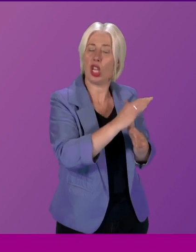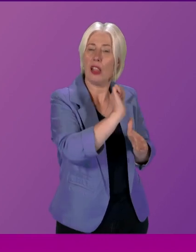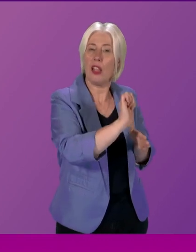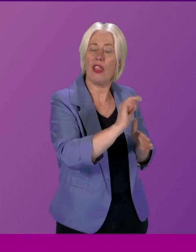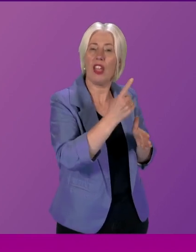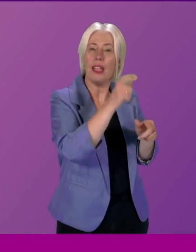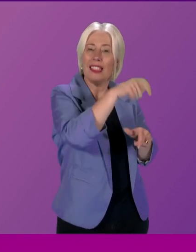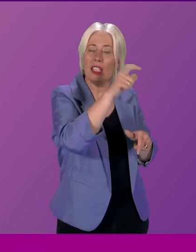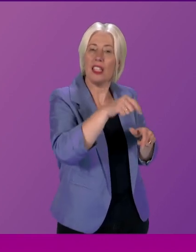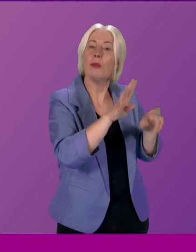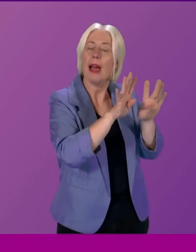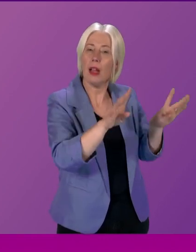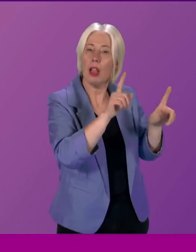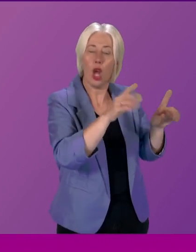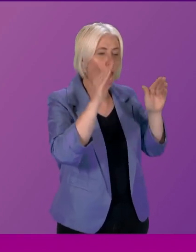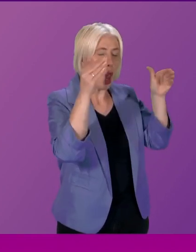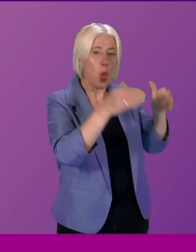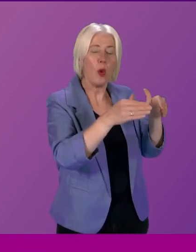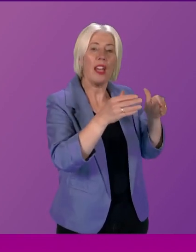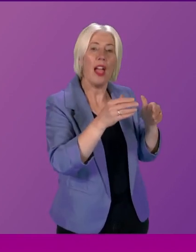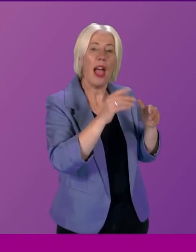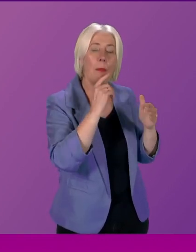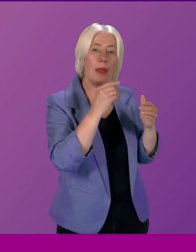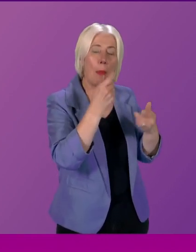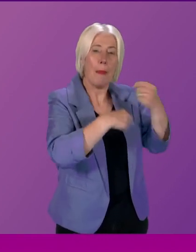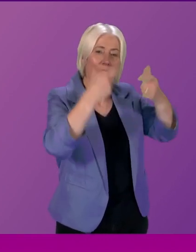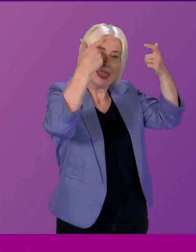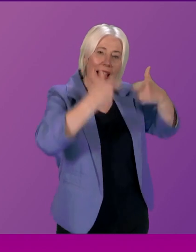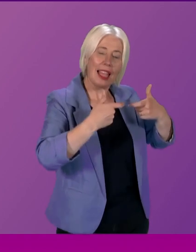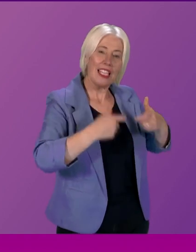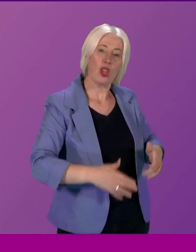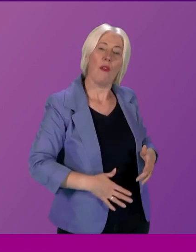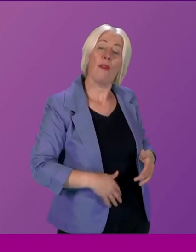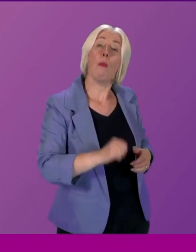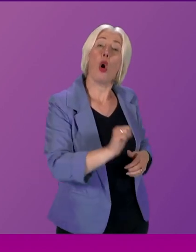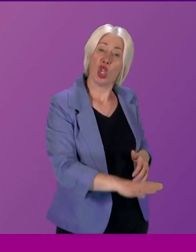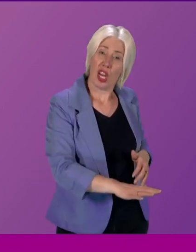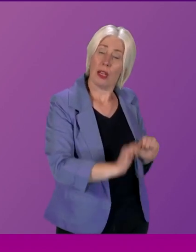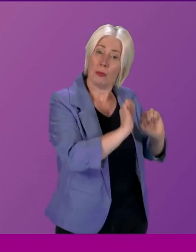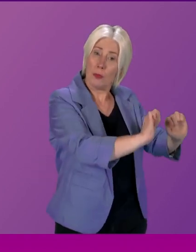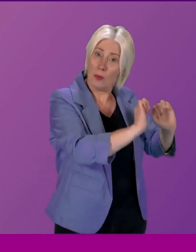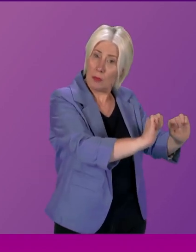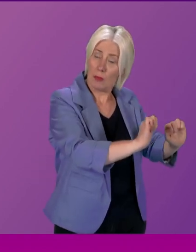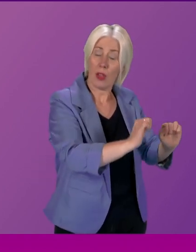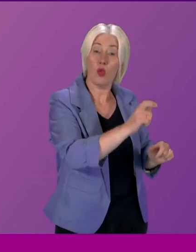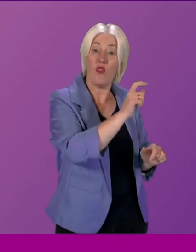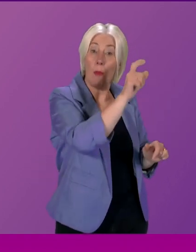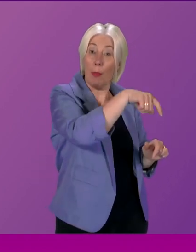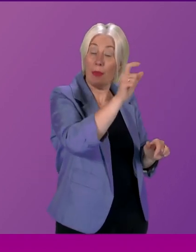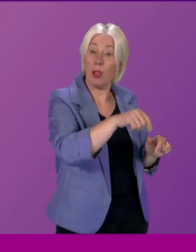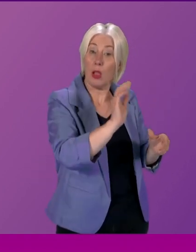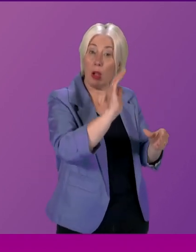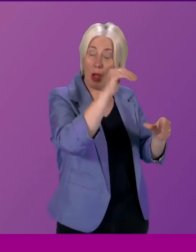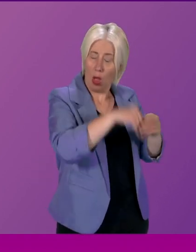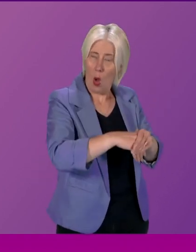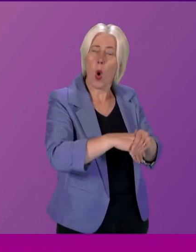was focused on the issue of the legalisation of abortion in Ireland. And it was fascinating to meet with many of the hundred who had participated, had